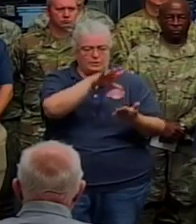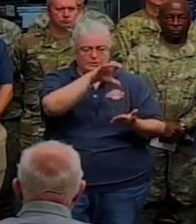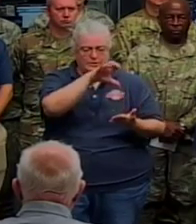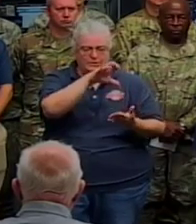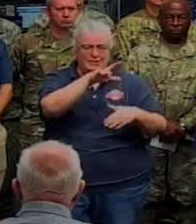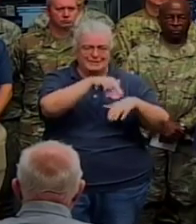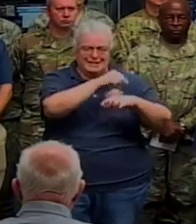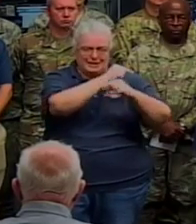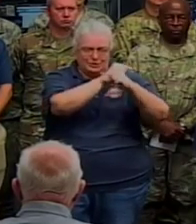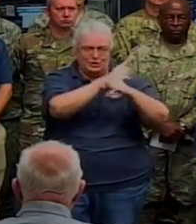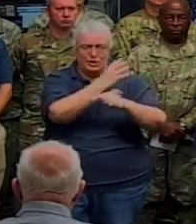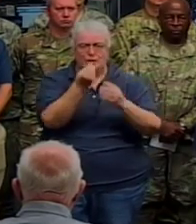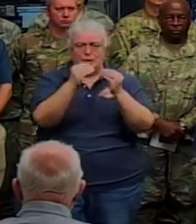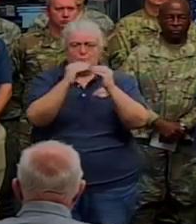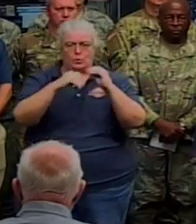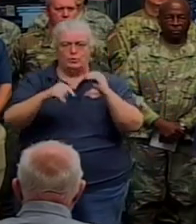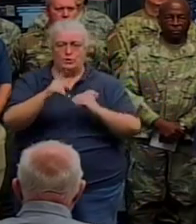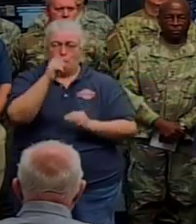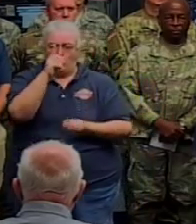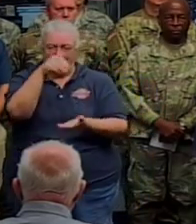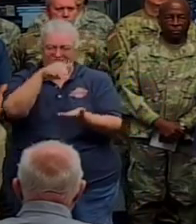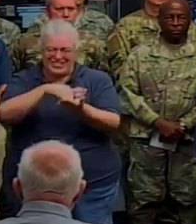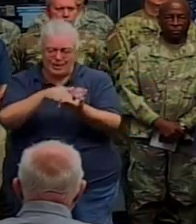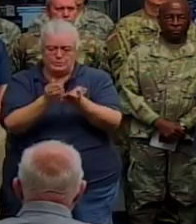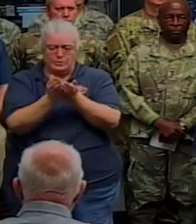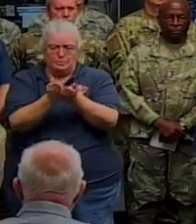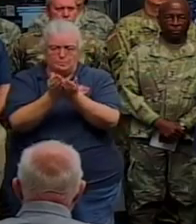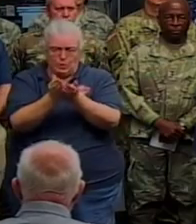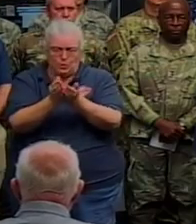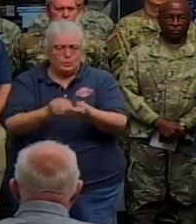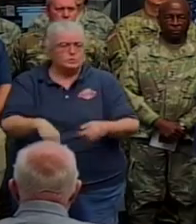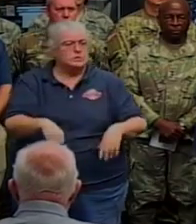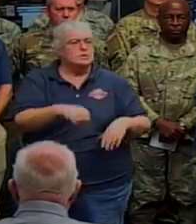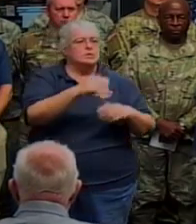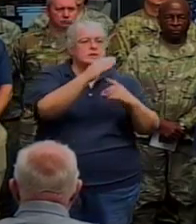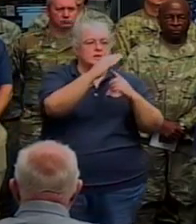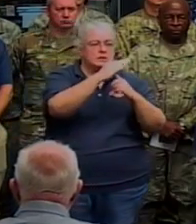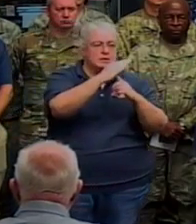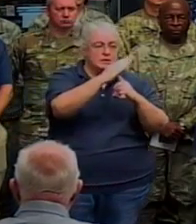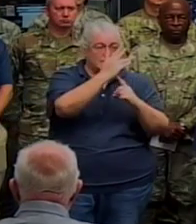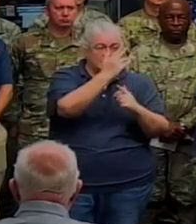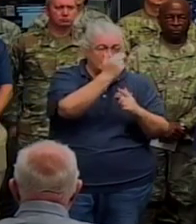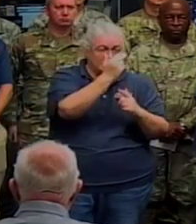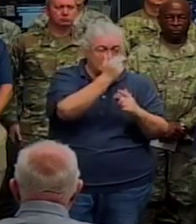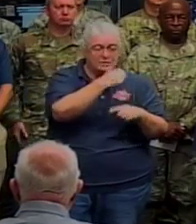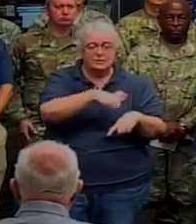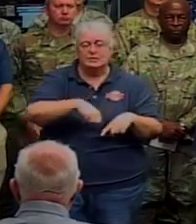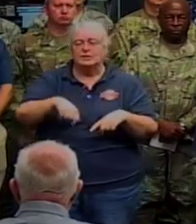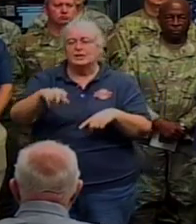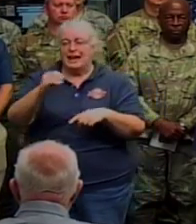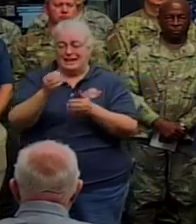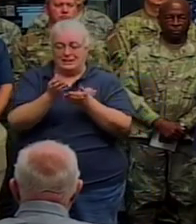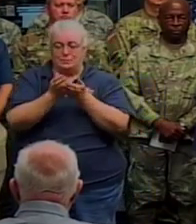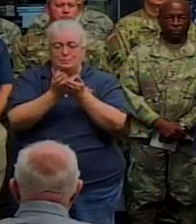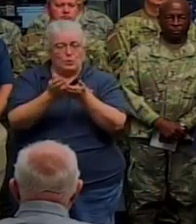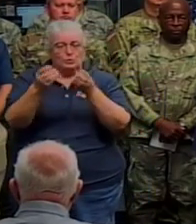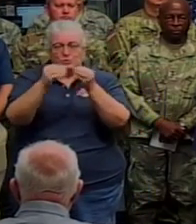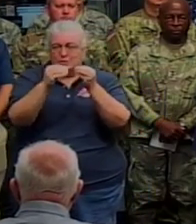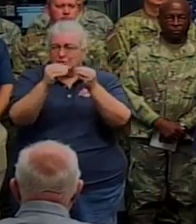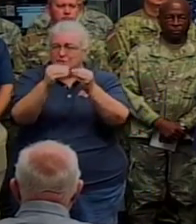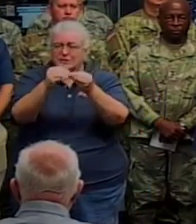more than 1,000 high-water vehicles, 13 helicopters, and 16 boats for humanitarian assistance,